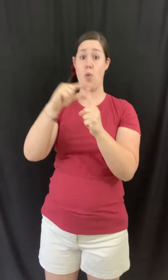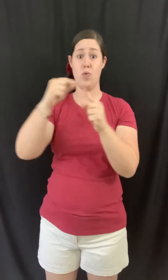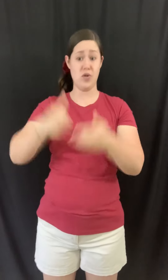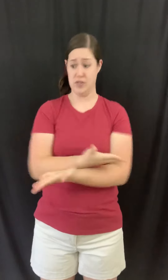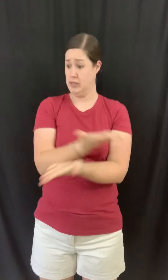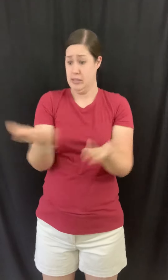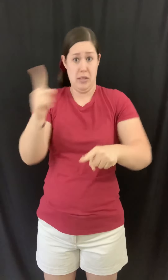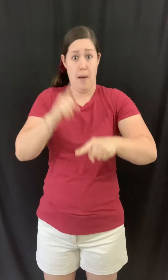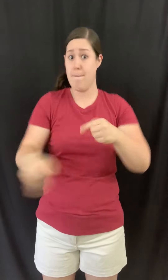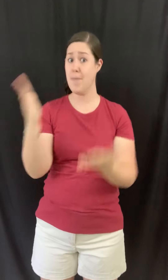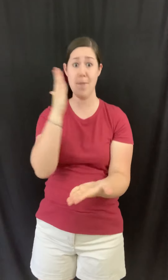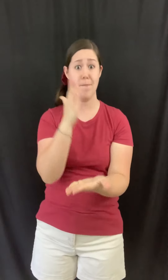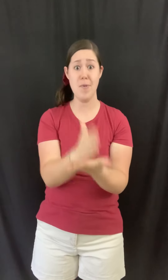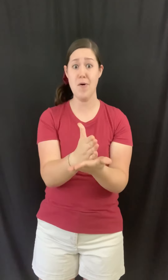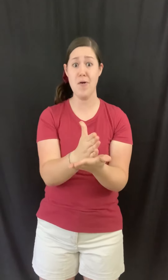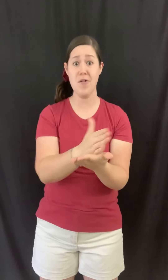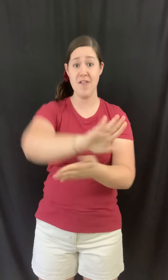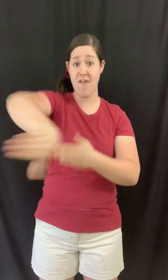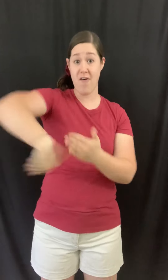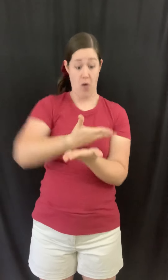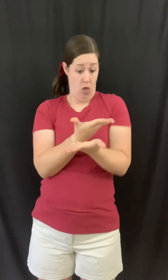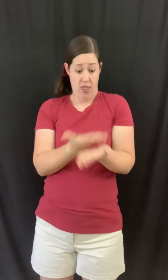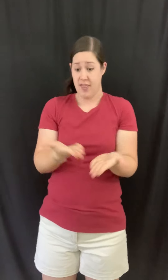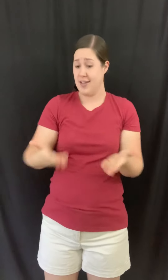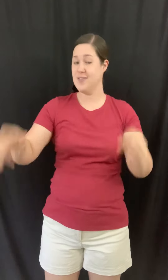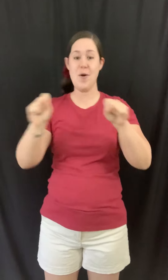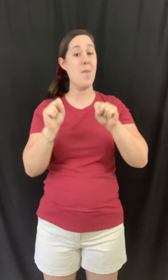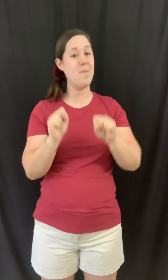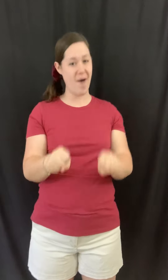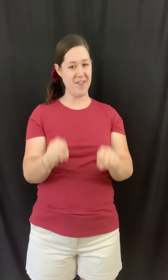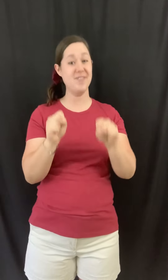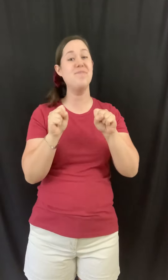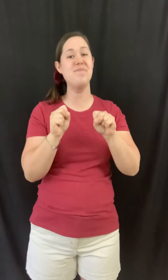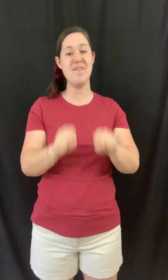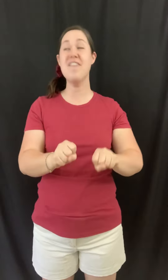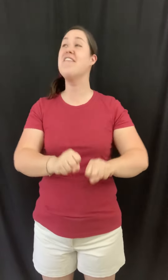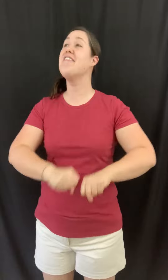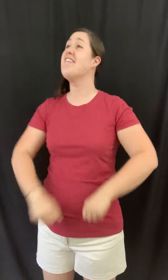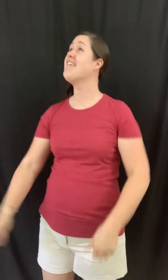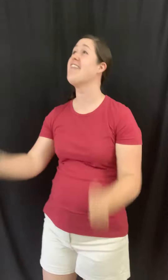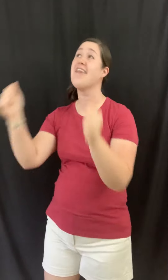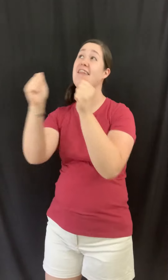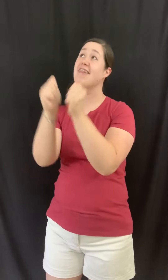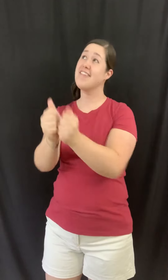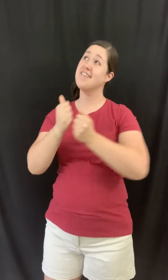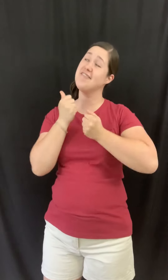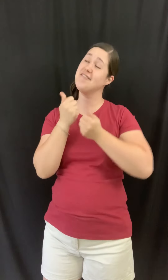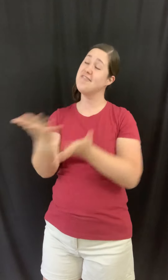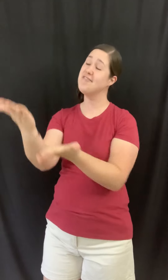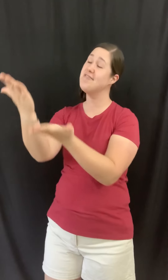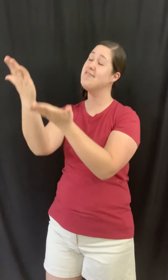word's unstoppable All things are possible In you